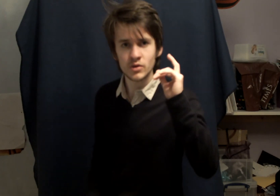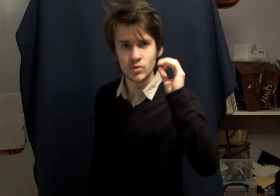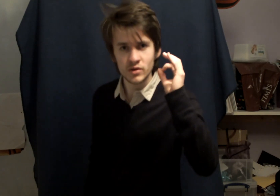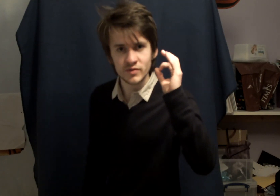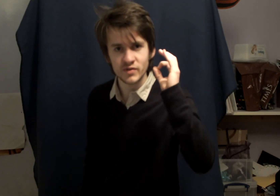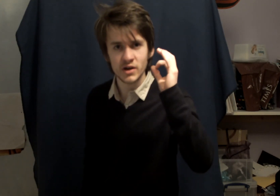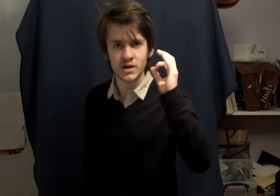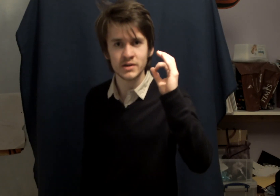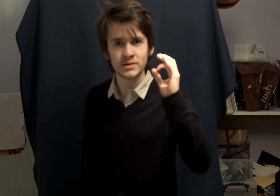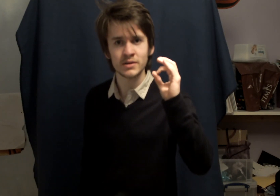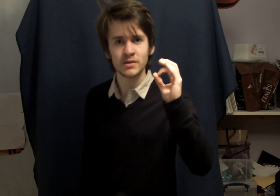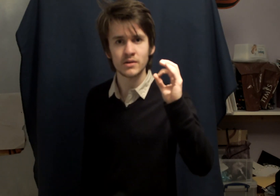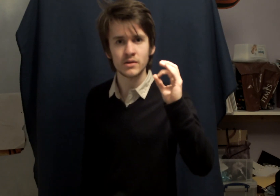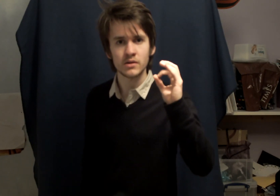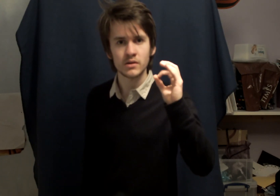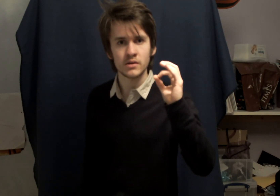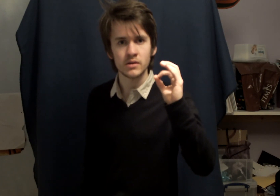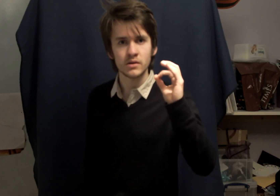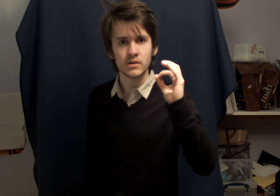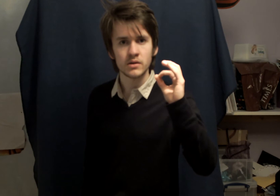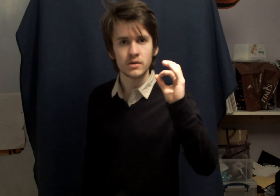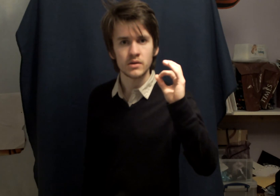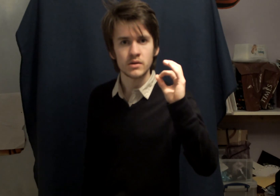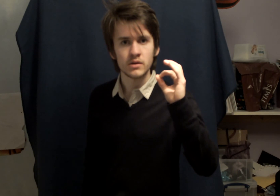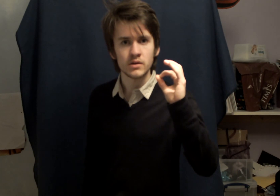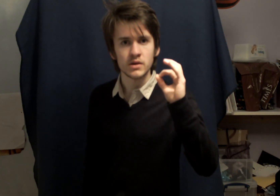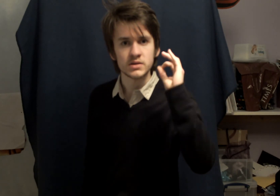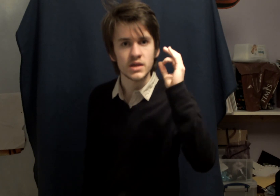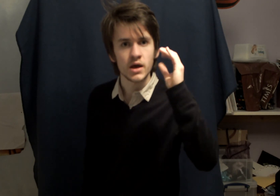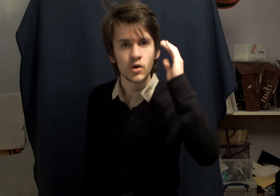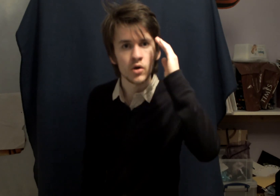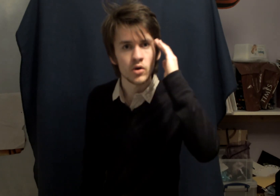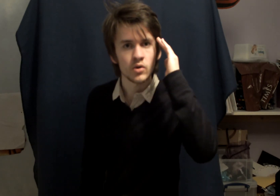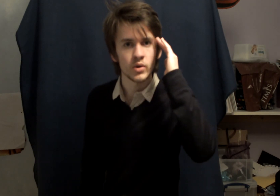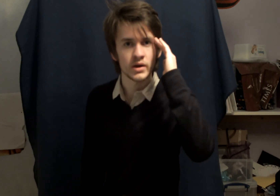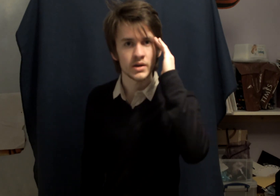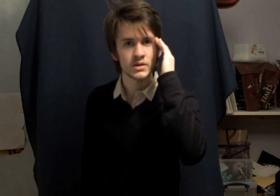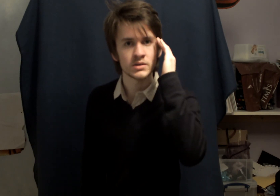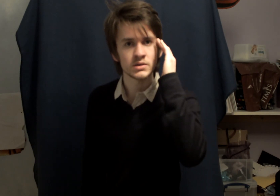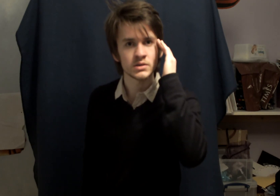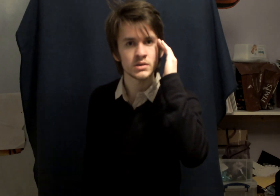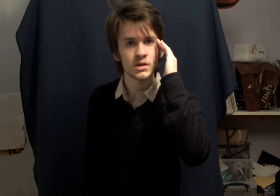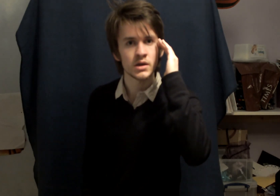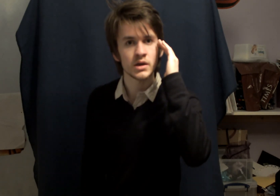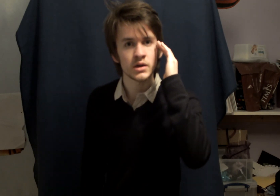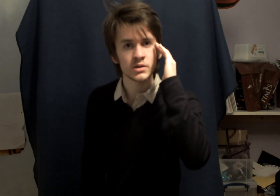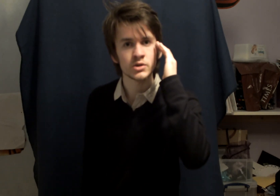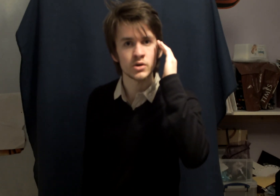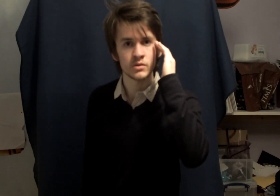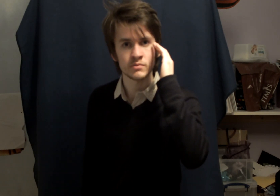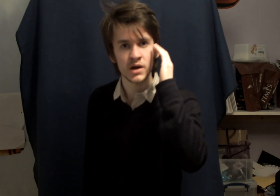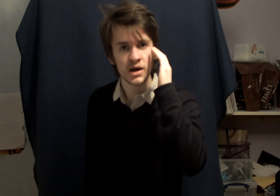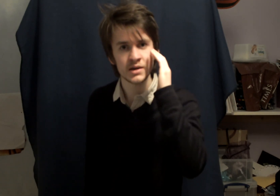will find is there always in your mind